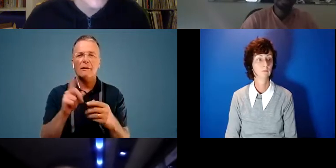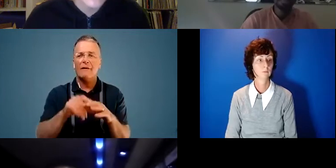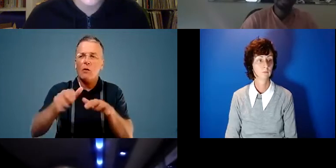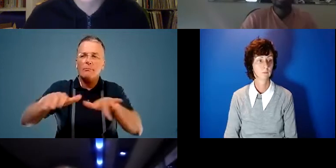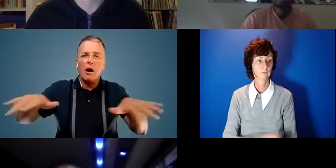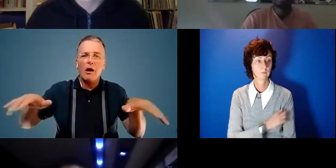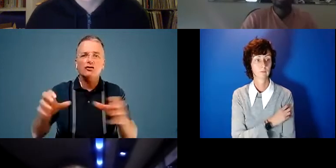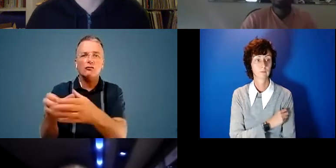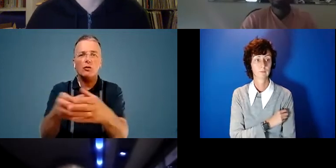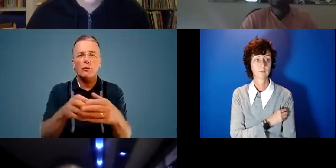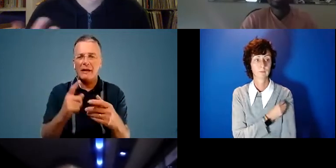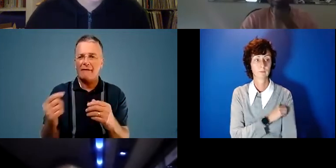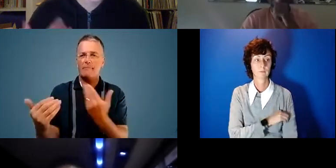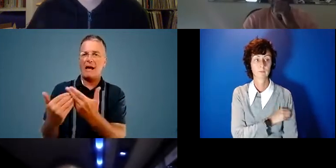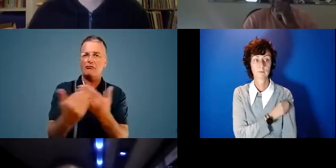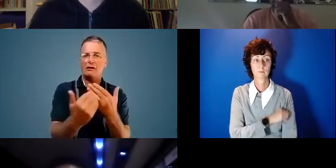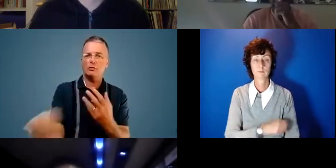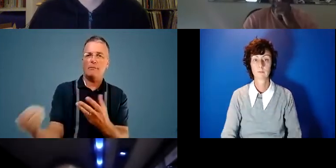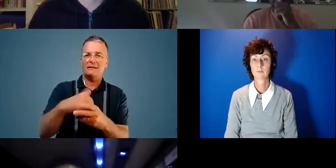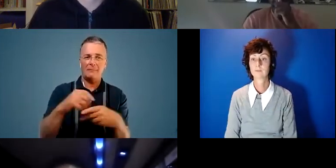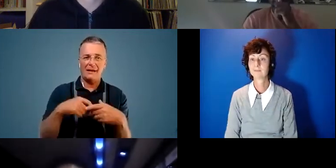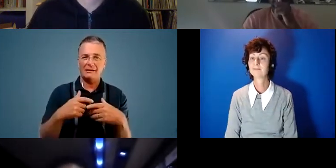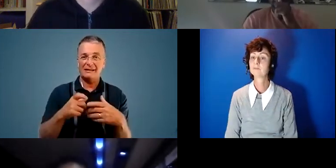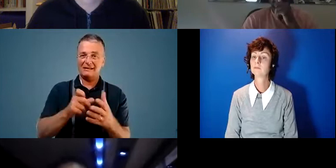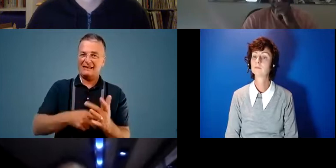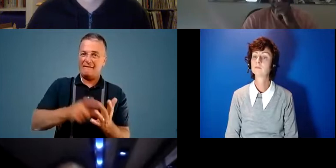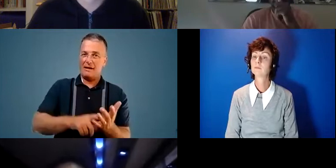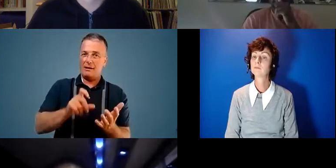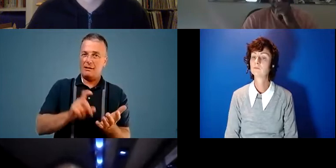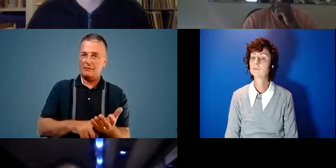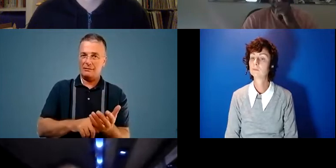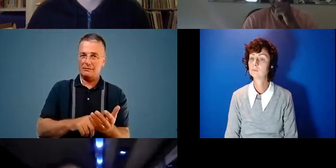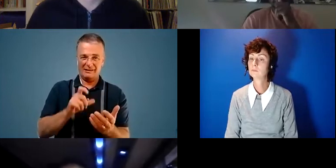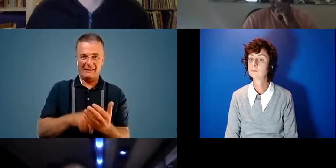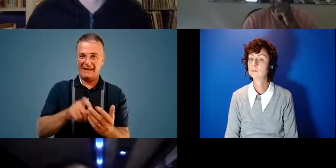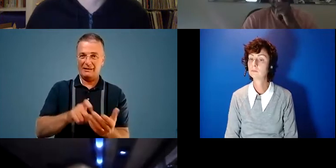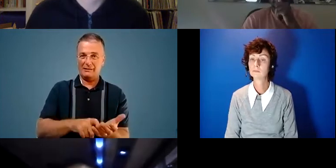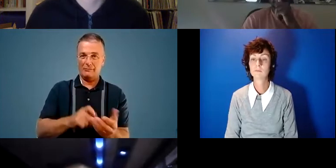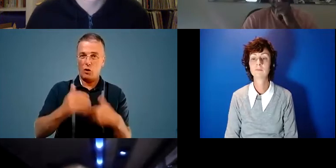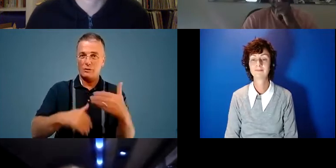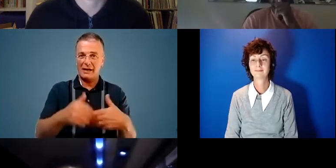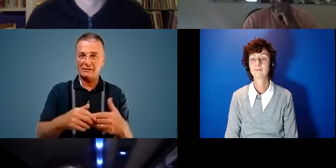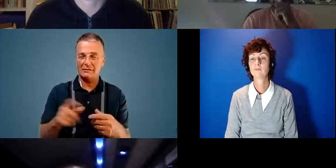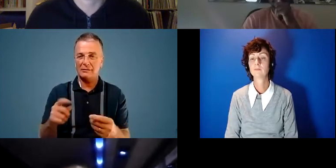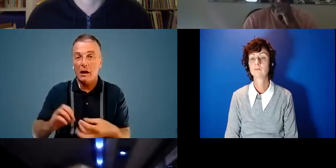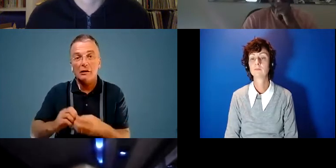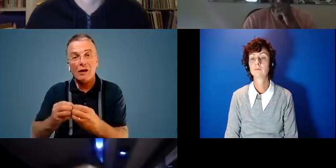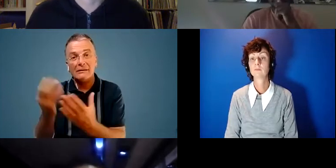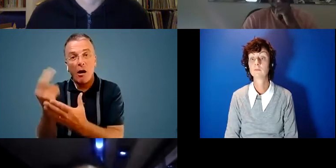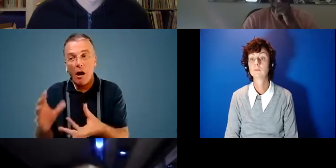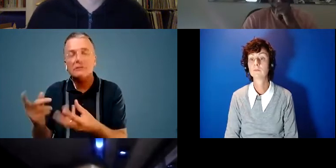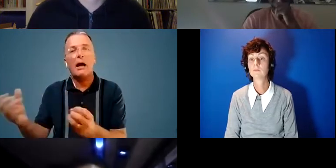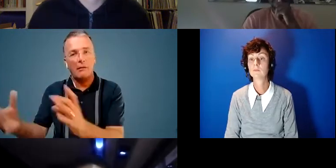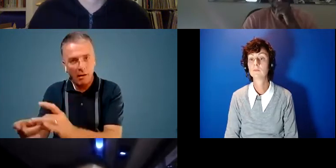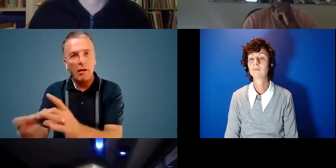in civic processes and integrating the arts can sometimes make people feel more welcome create more joy and interest and sustain engagement for longer processes